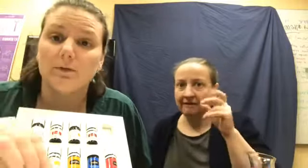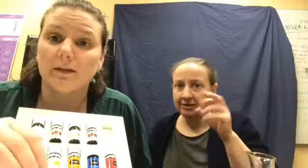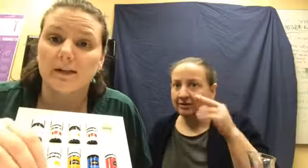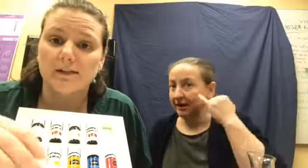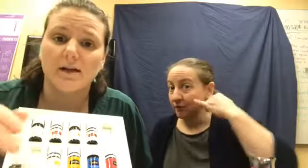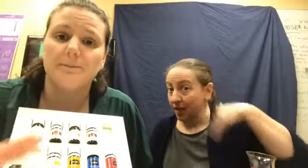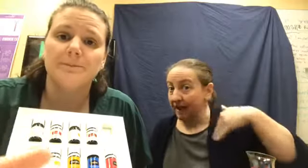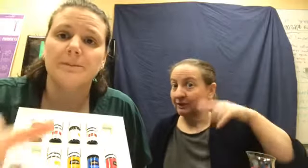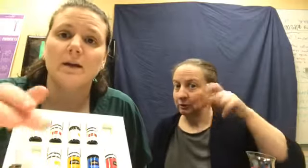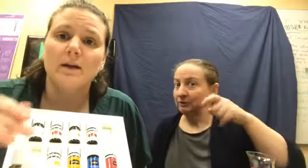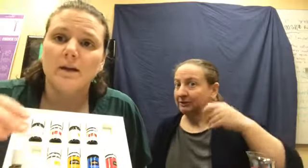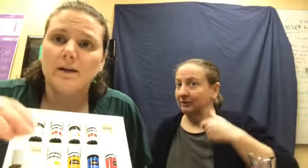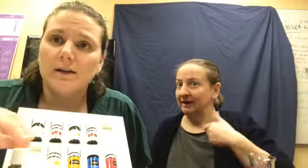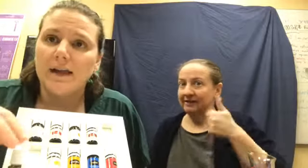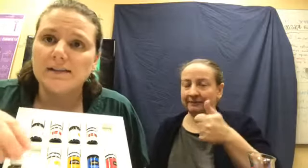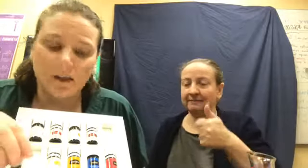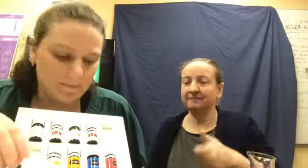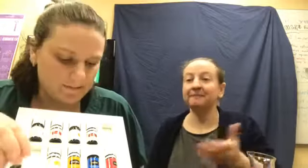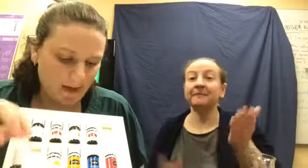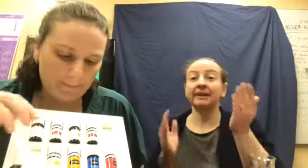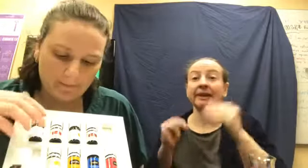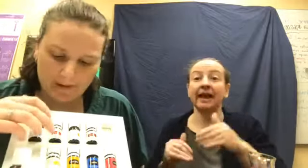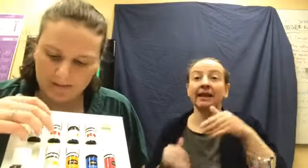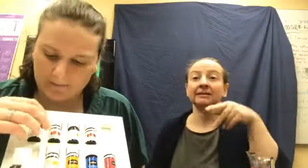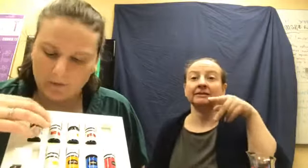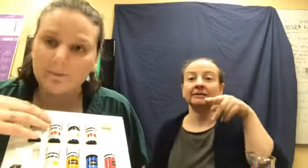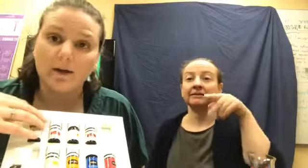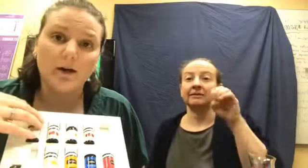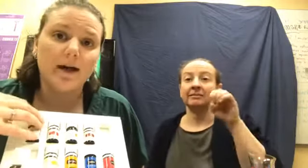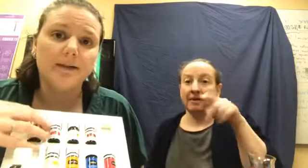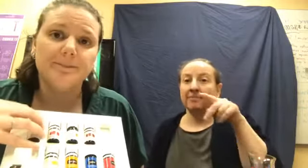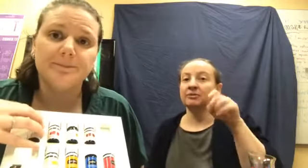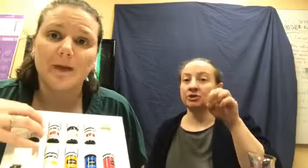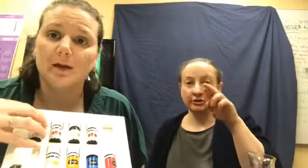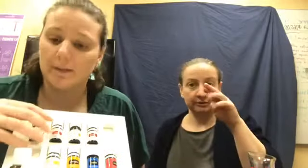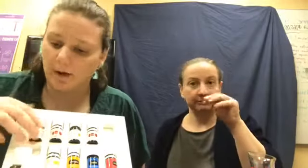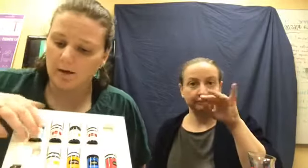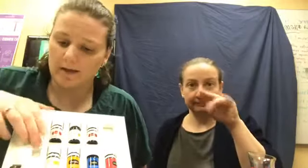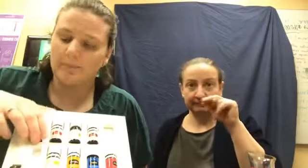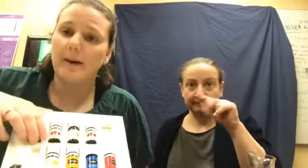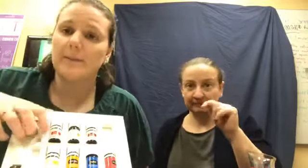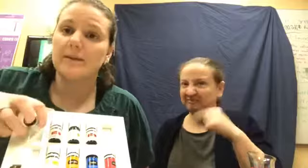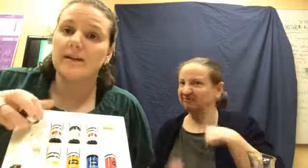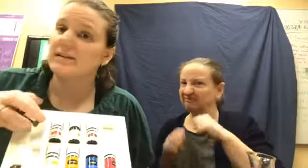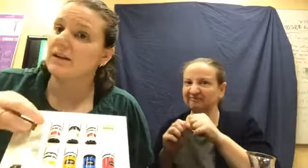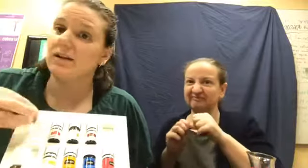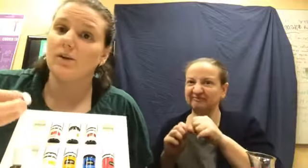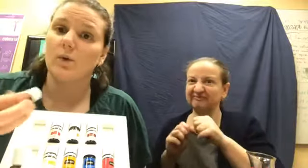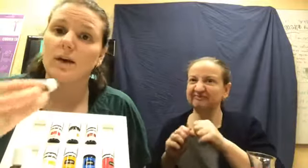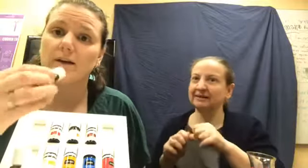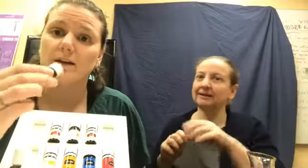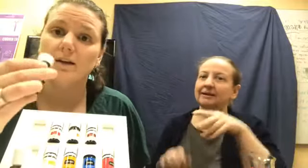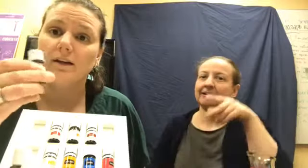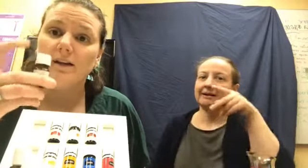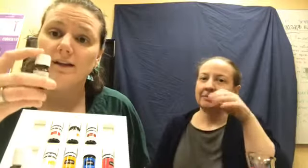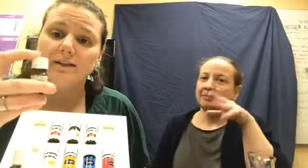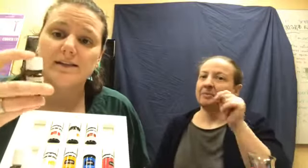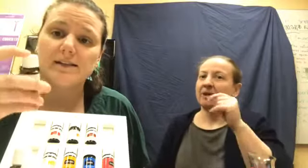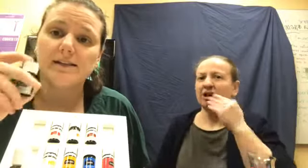really need some. next up is peppermint. You want me to go ahead? Sure. Keep going. Peppermint is a good oil. This is,